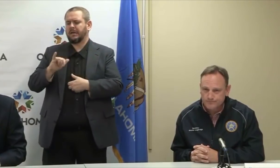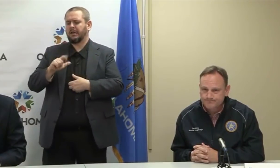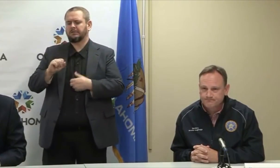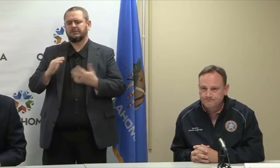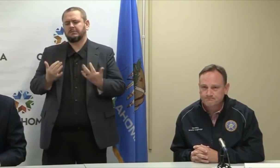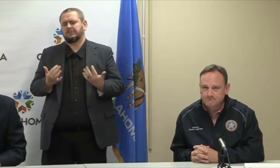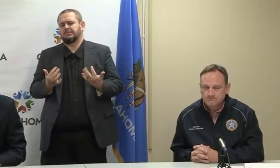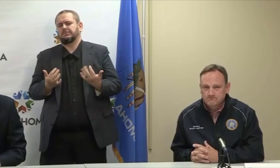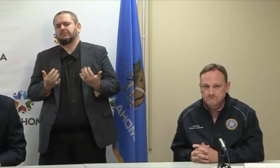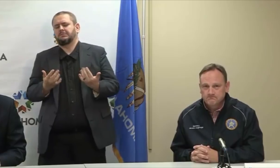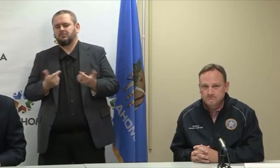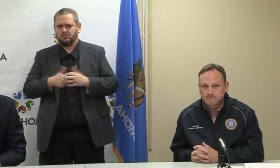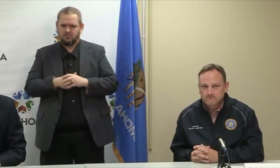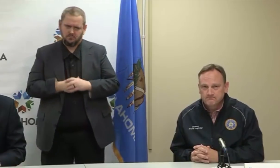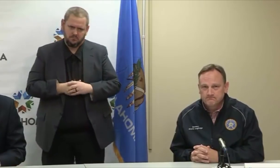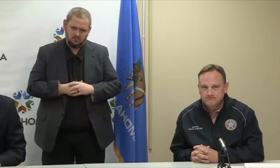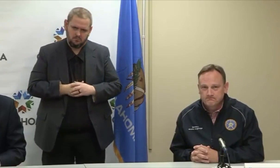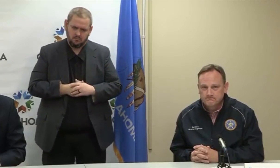to be sure.